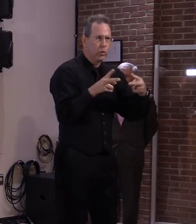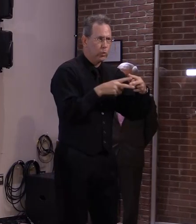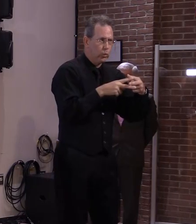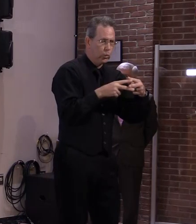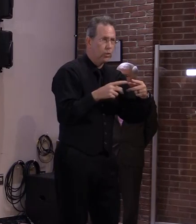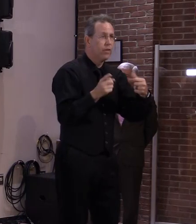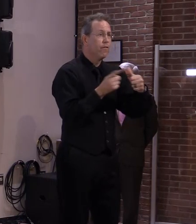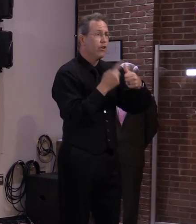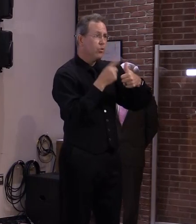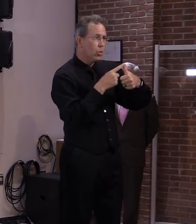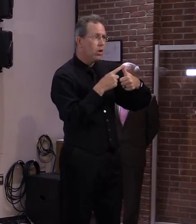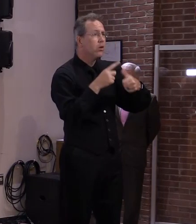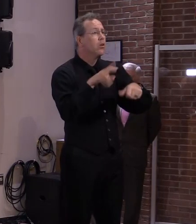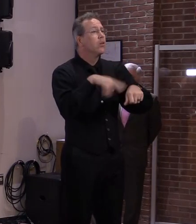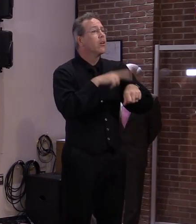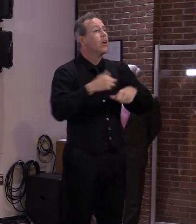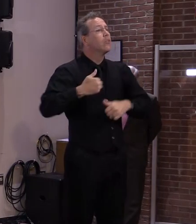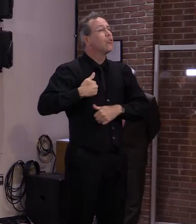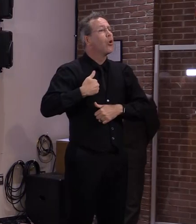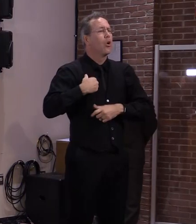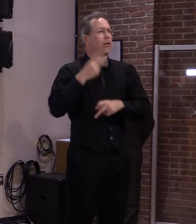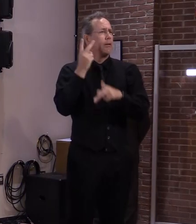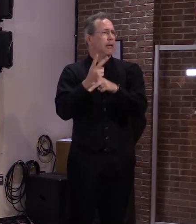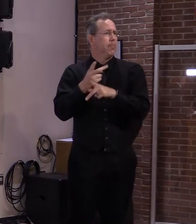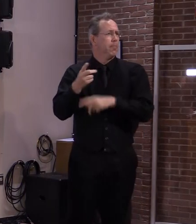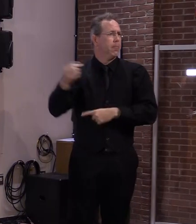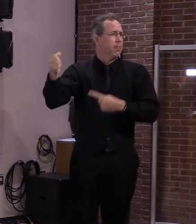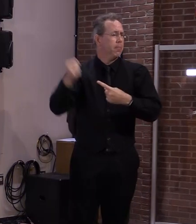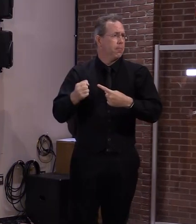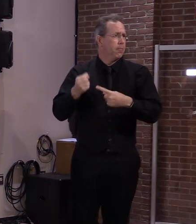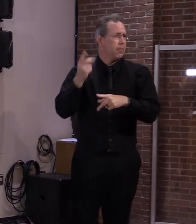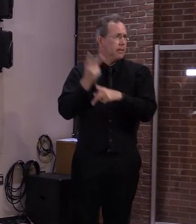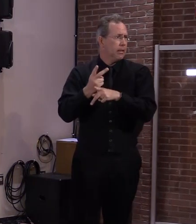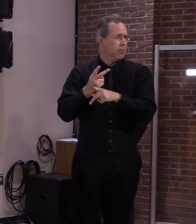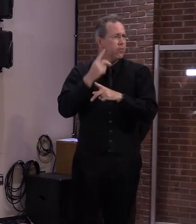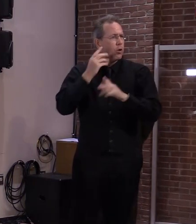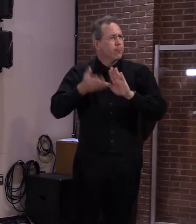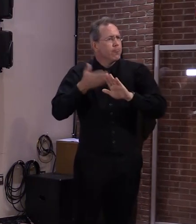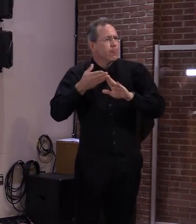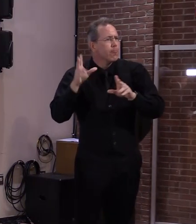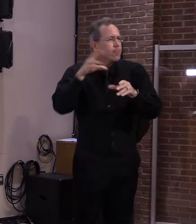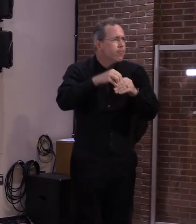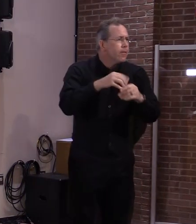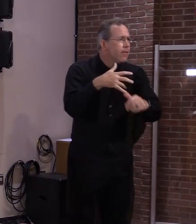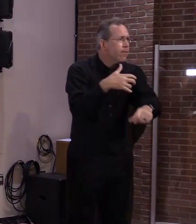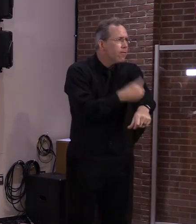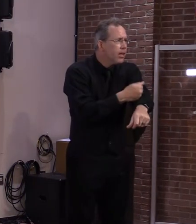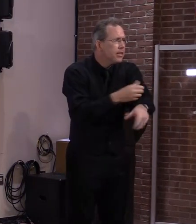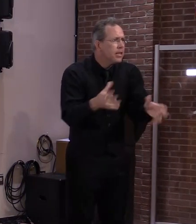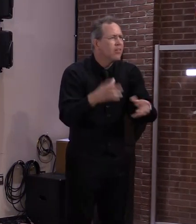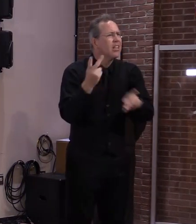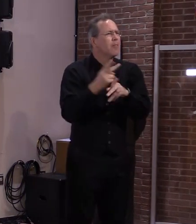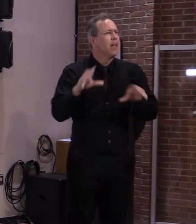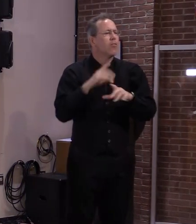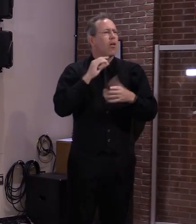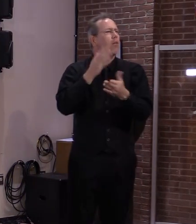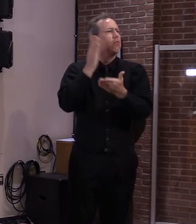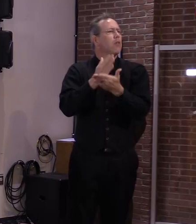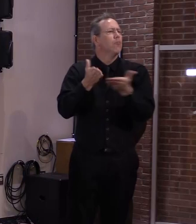Guard's active state service status. This will allow the Guard to continue assisting with our response as needed,